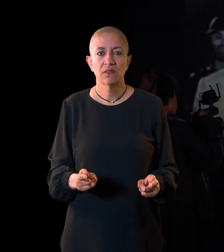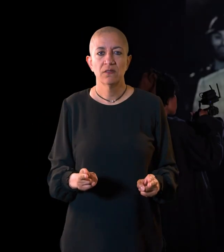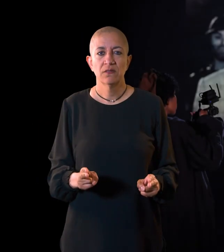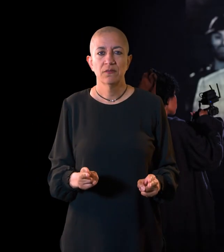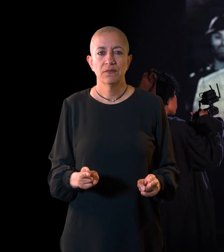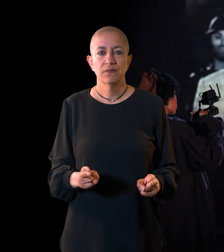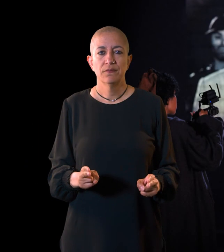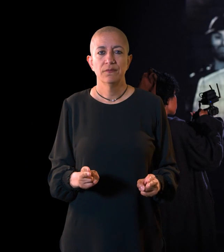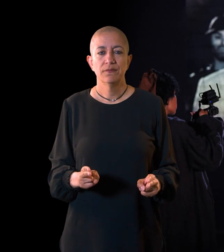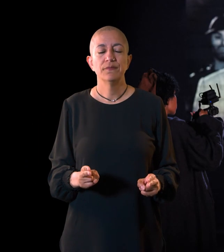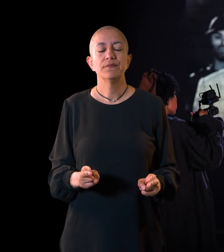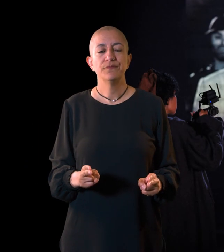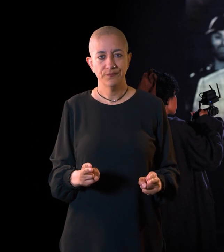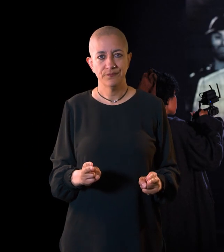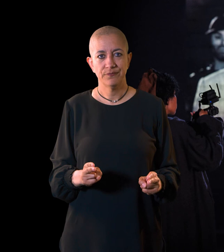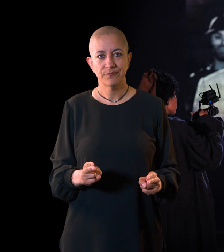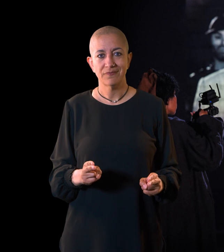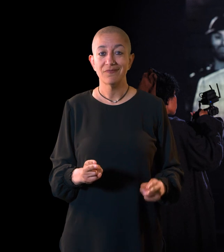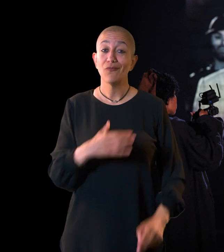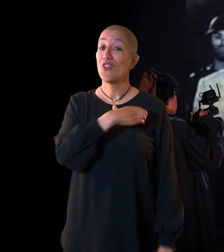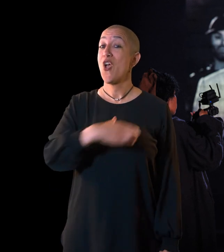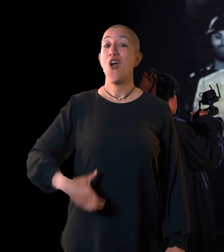Richmond is crowned King Henry VII.